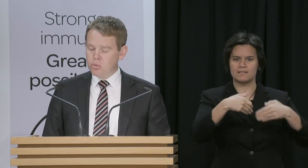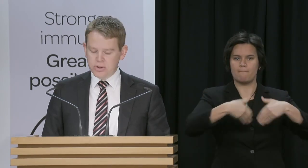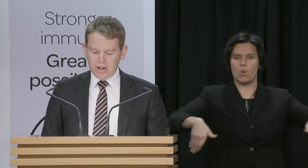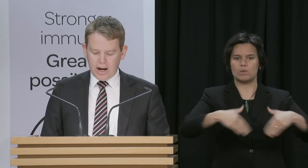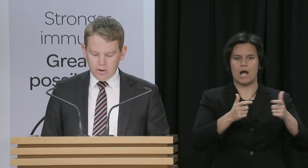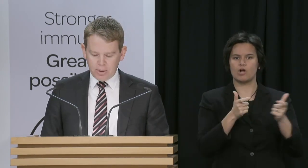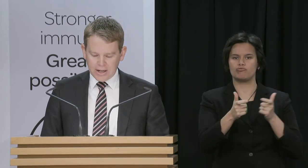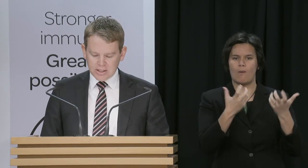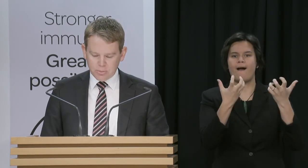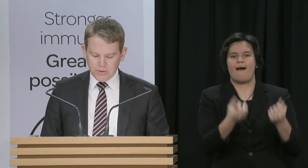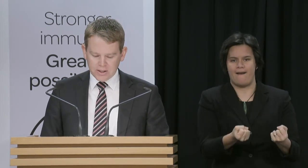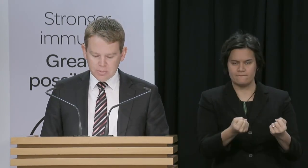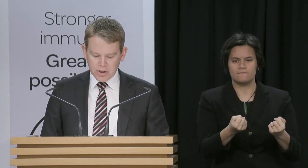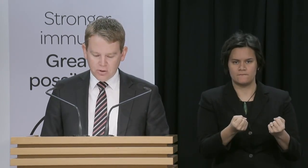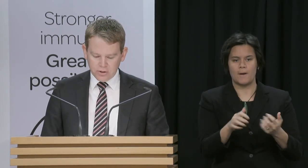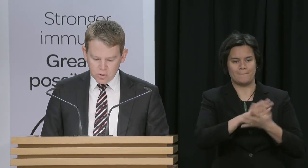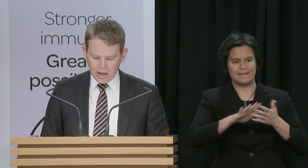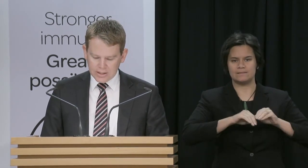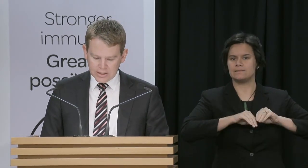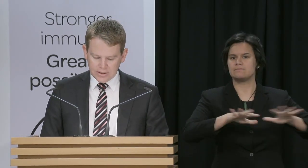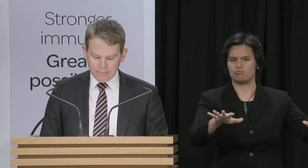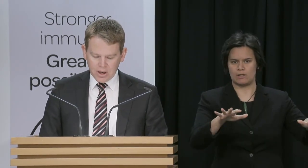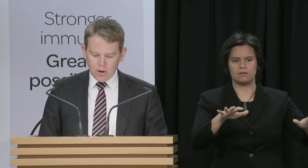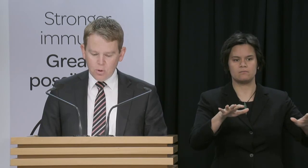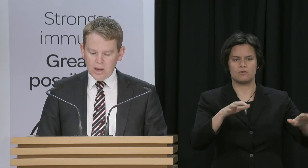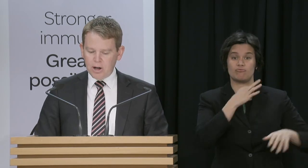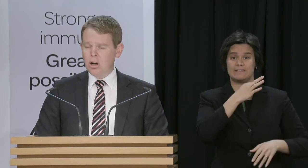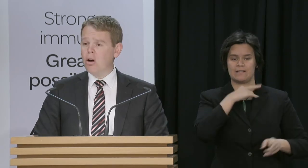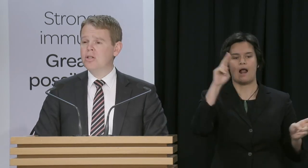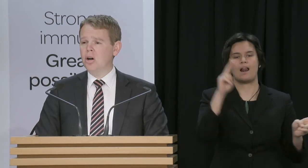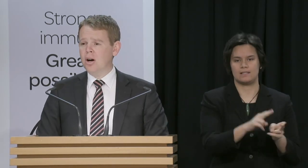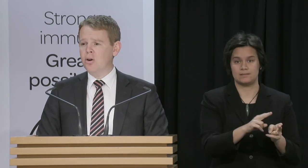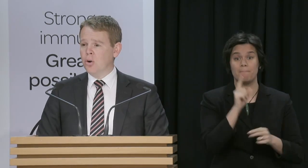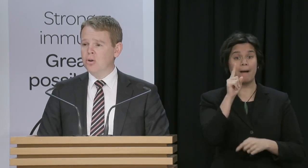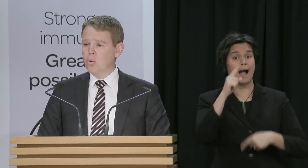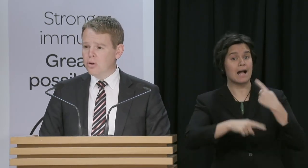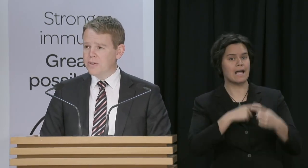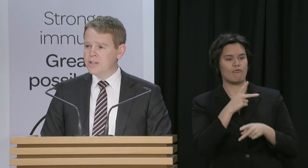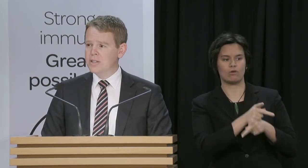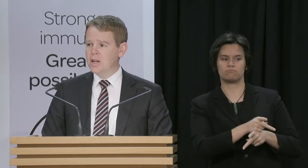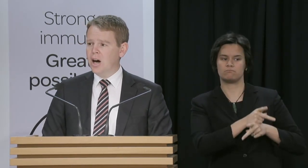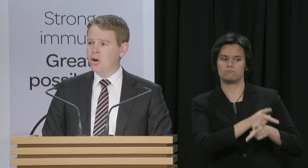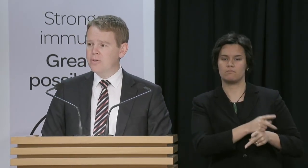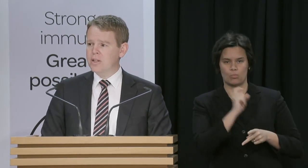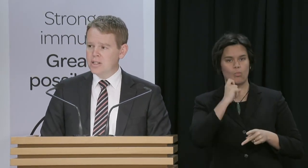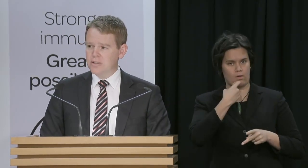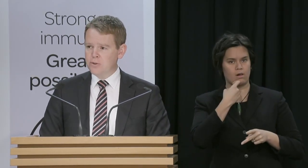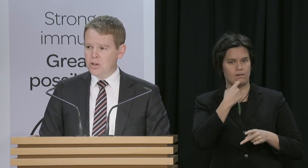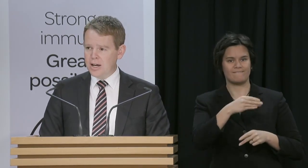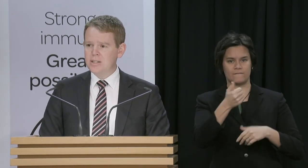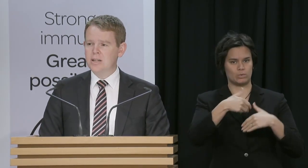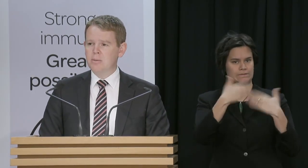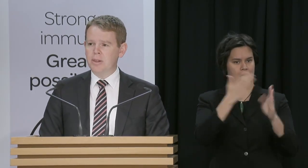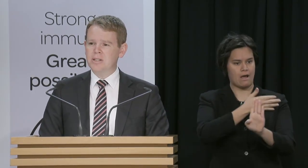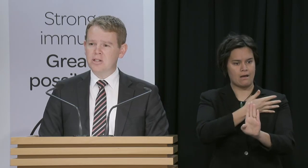controls are in place to prevent the spread of new cases. We'll keep a close eye on all of this over the next